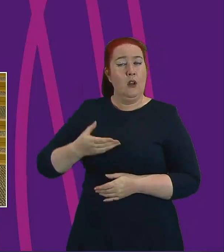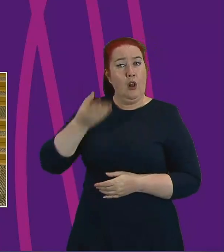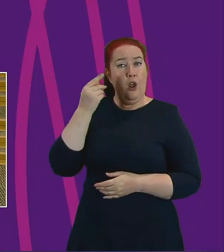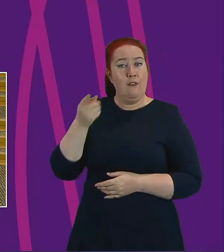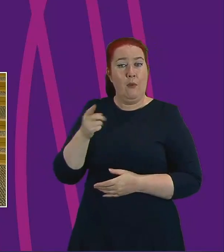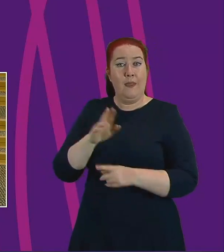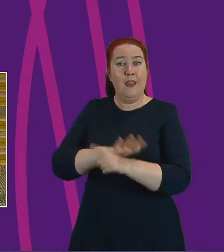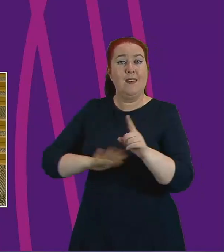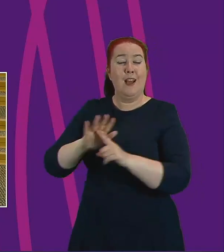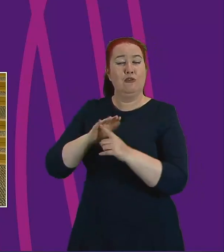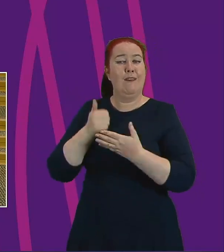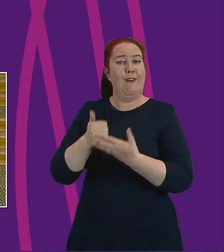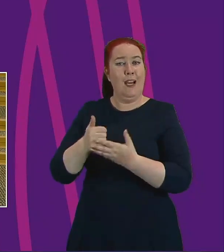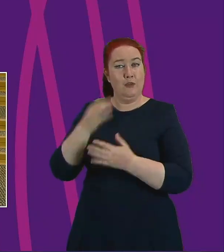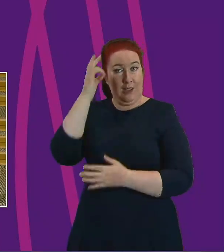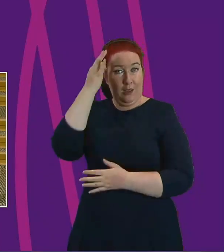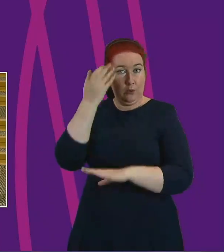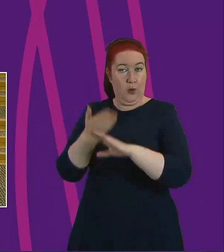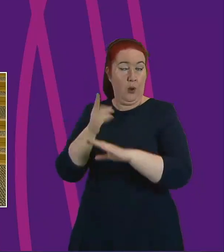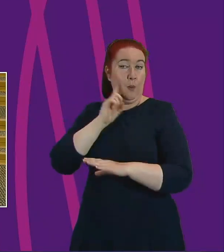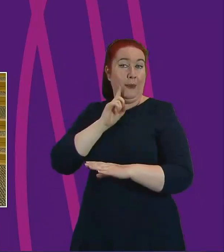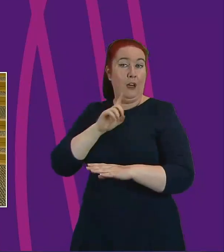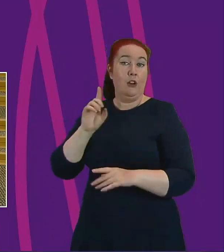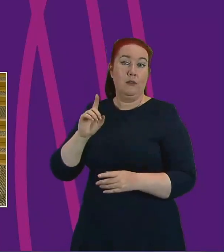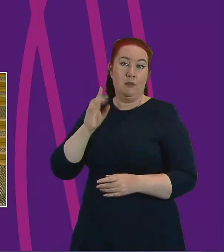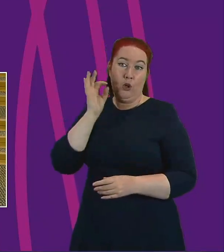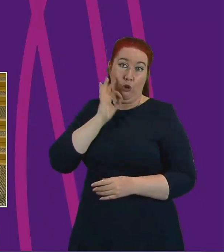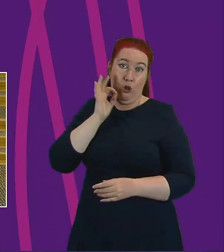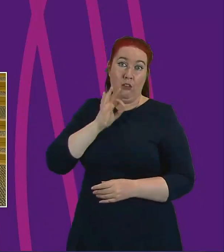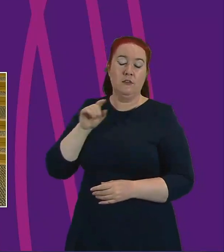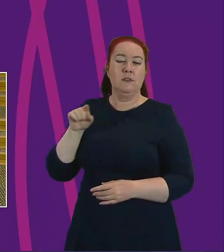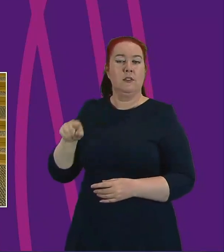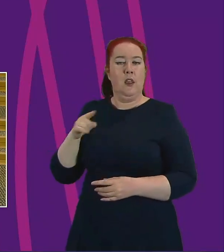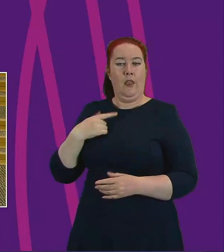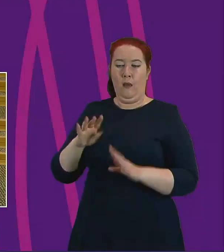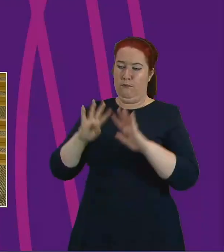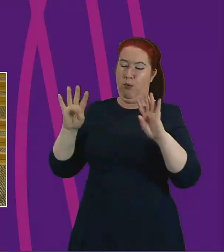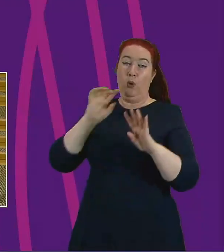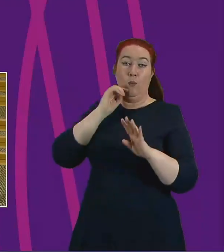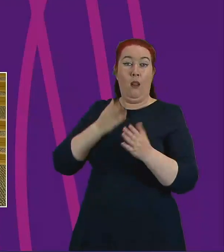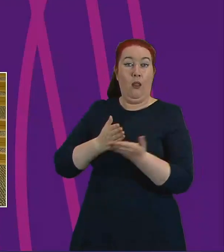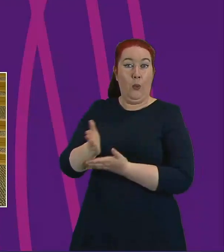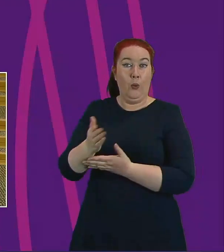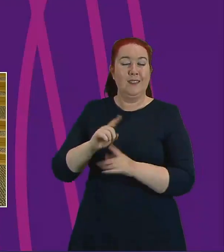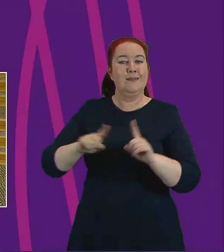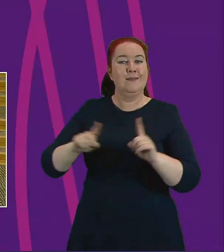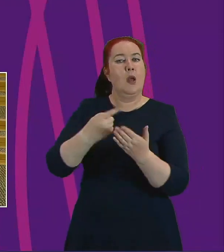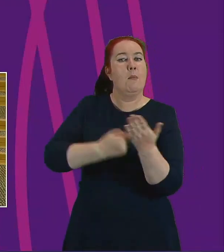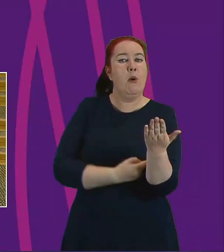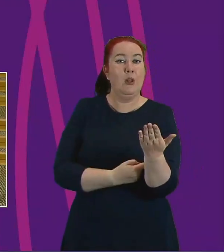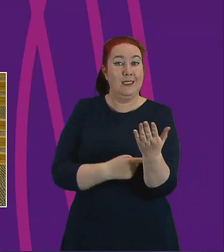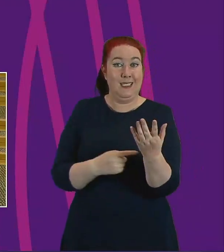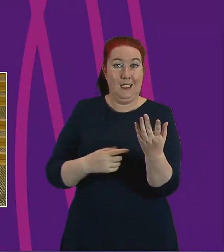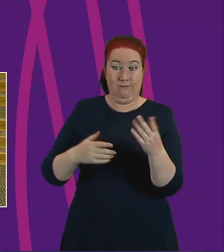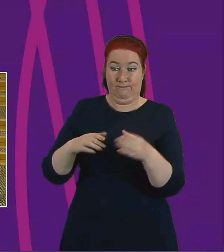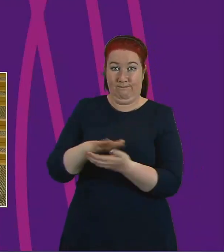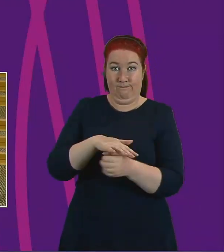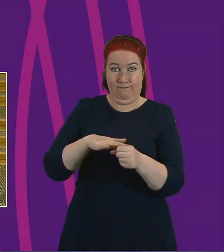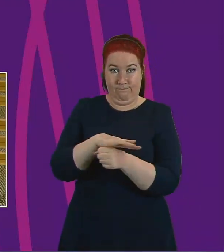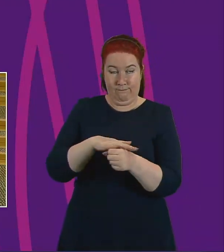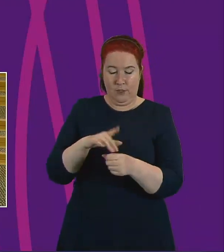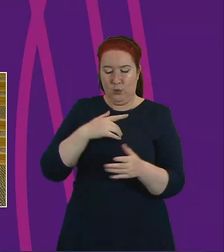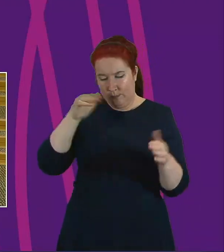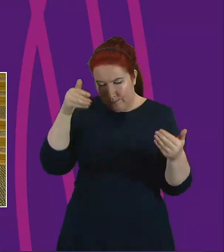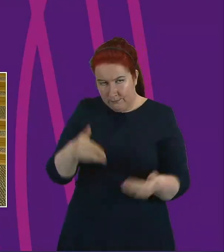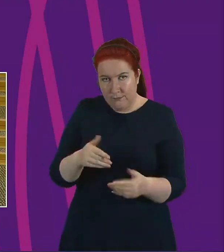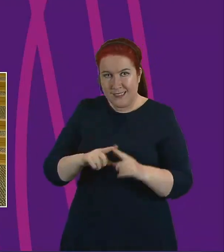Council on Women and Girls, the board will also work through a series of policy circles each task to work at pace on recommendations